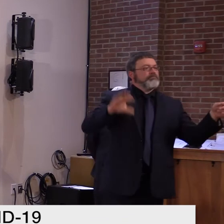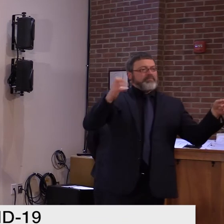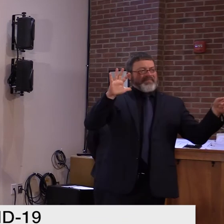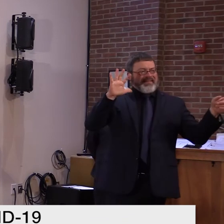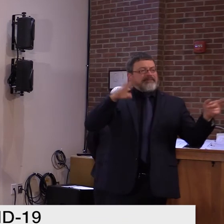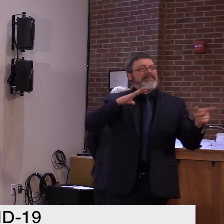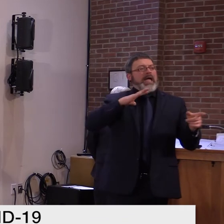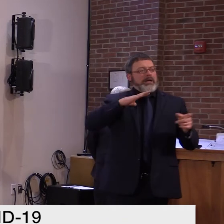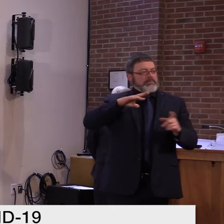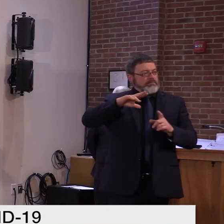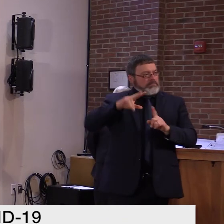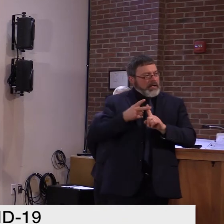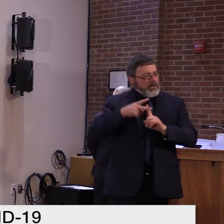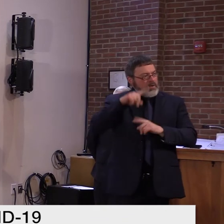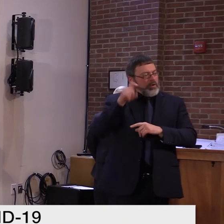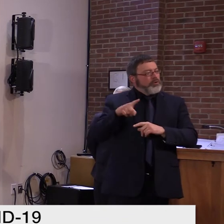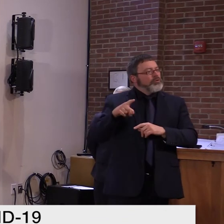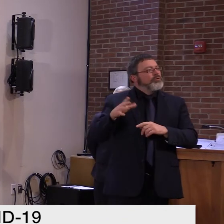on multifamily cabinets?